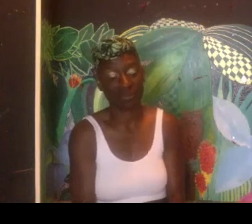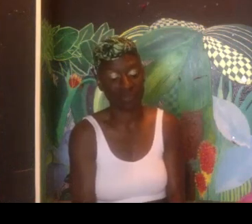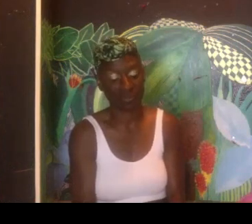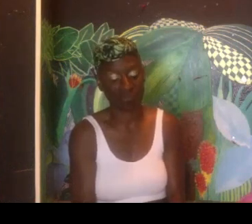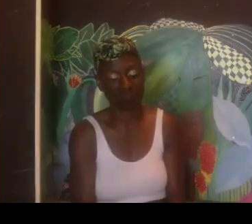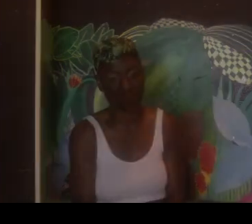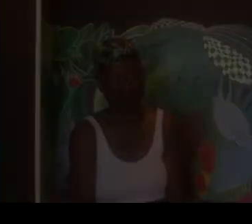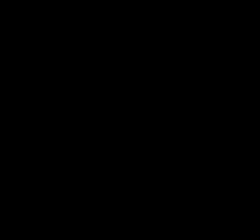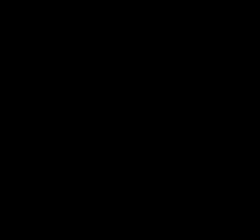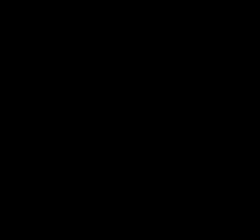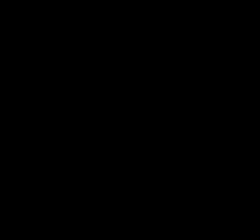a dream.